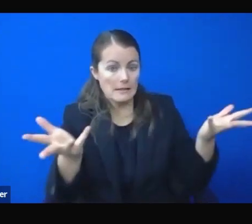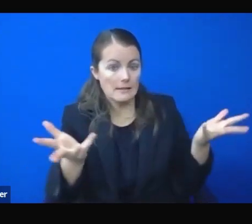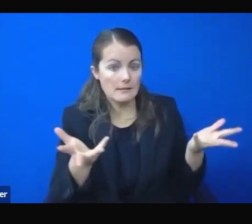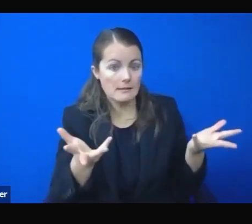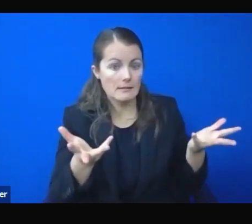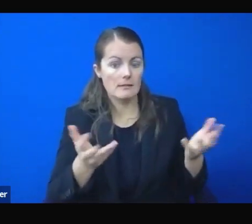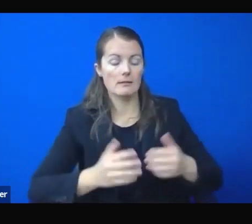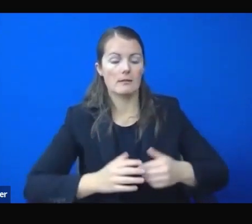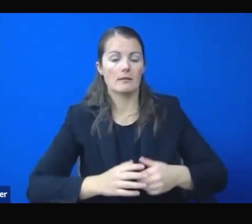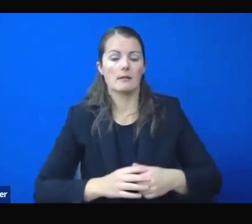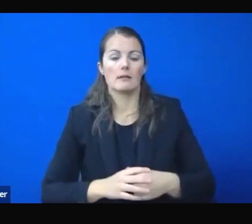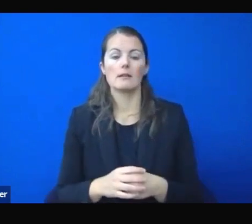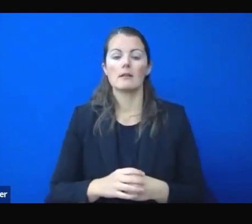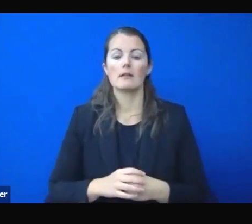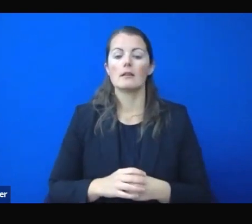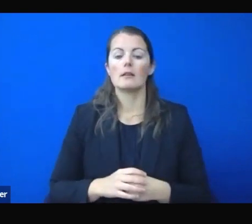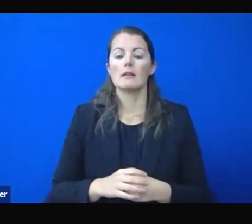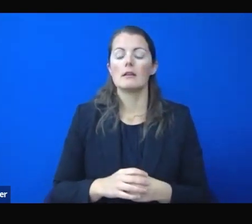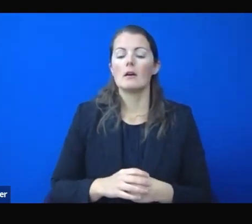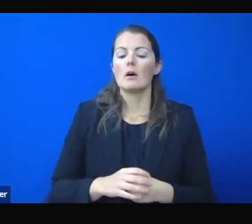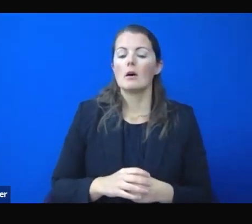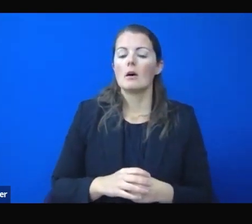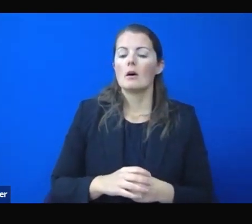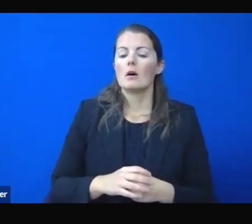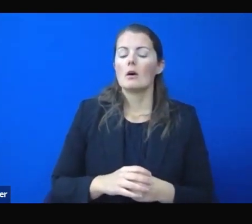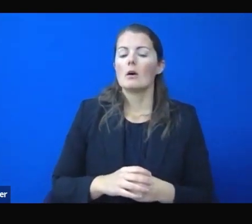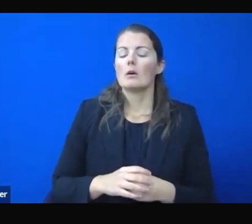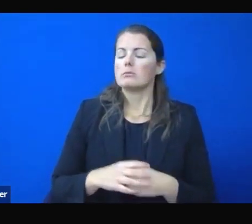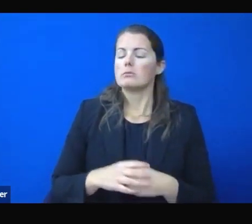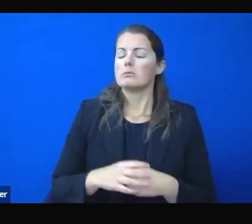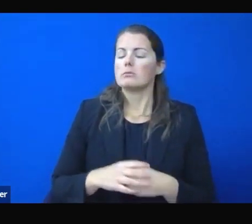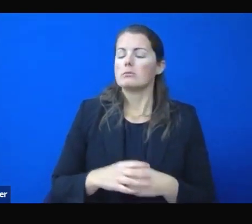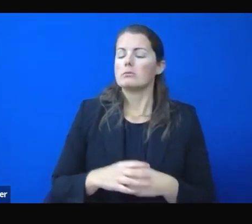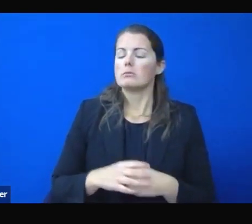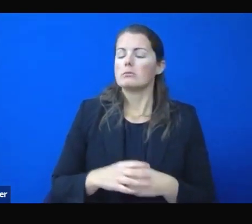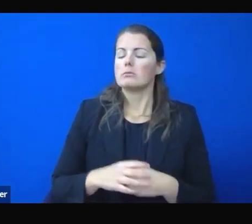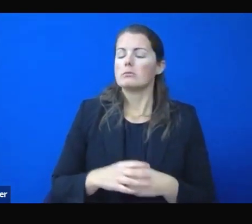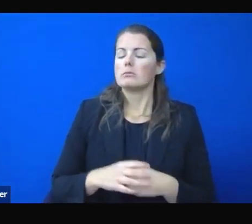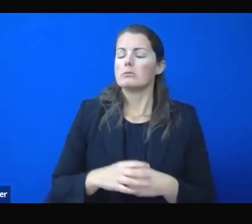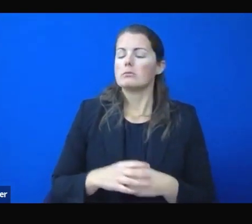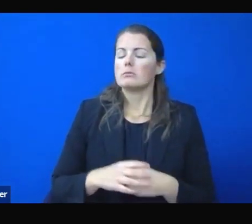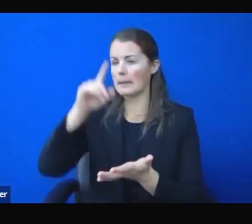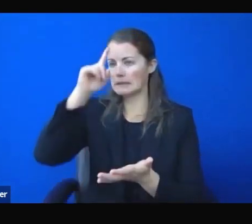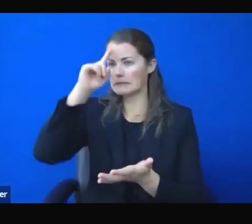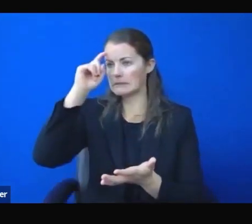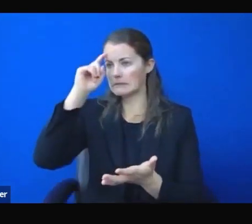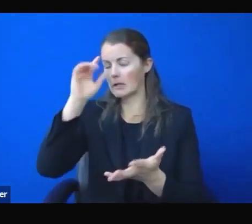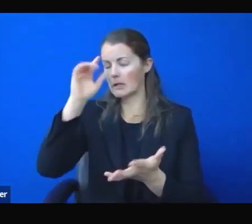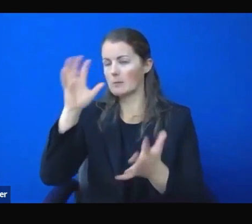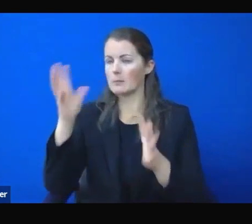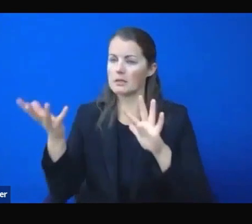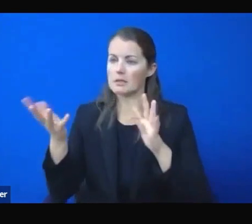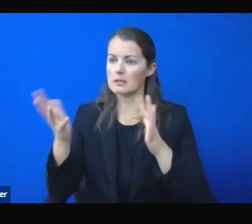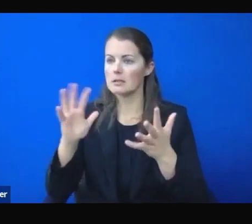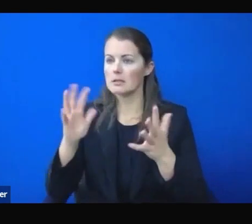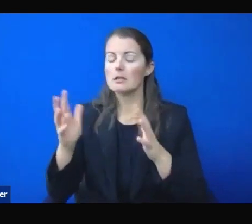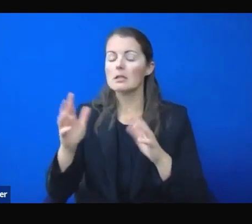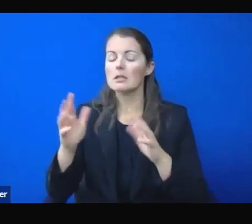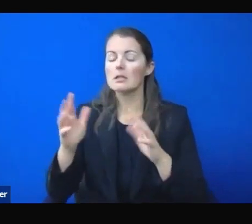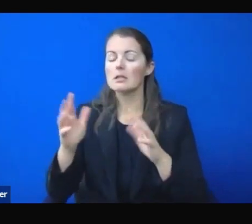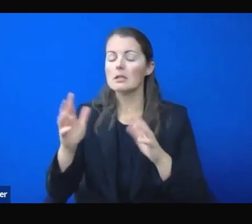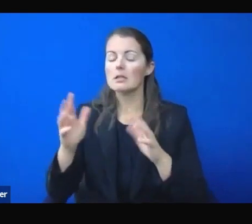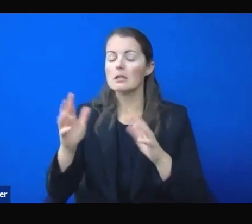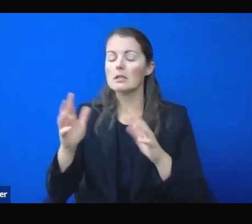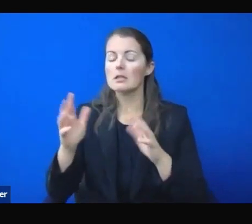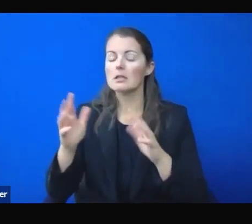Until midsummer, Sam. But you've got to understand, when this started back in March and I made the decision that we had to shut down, you know, our